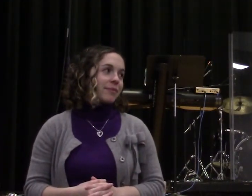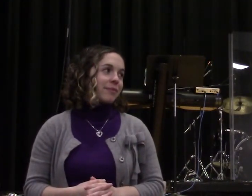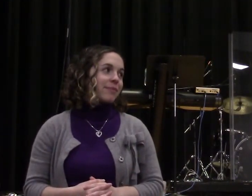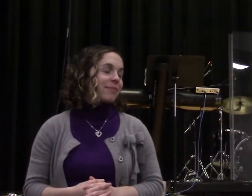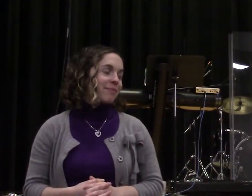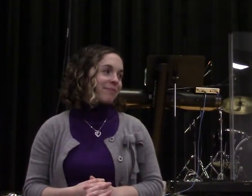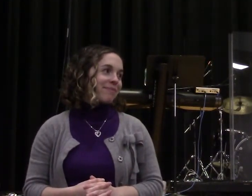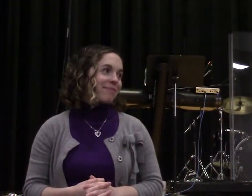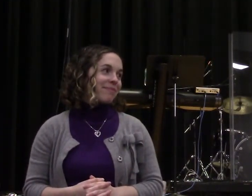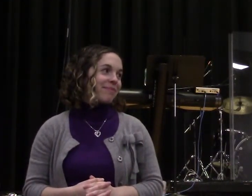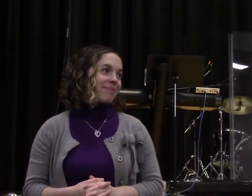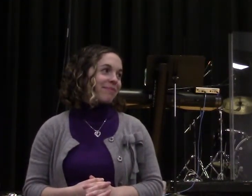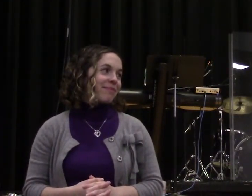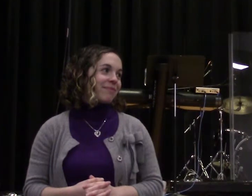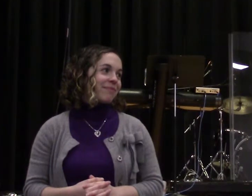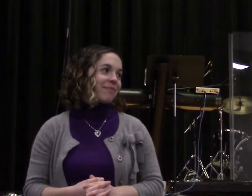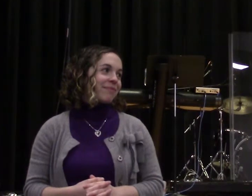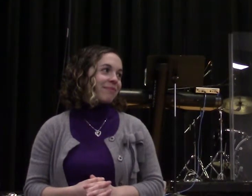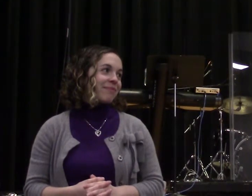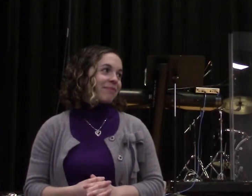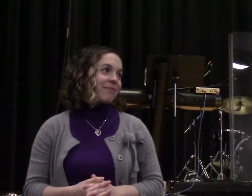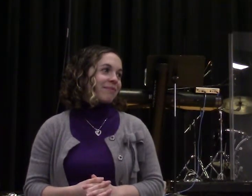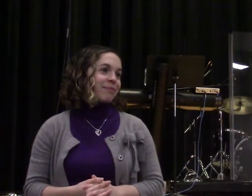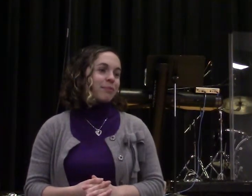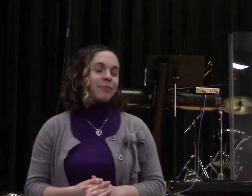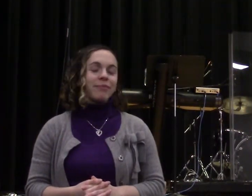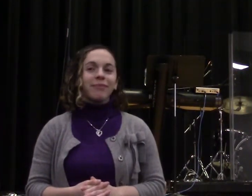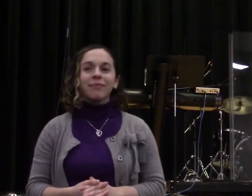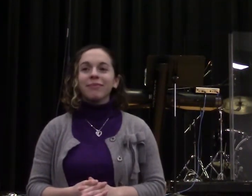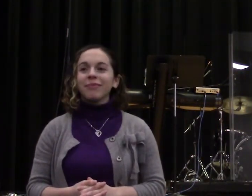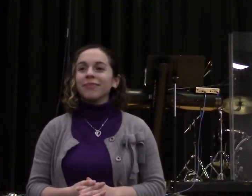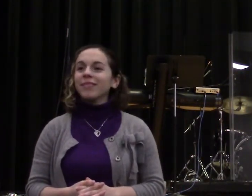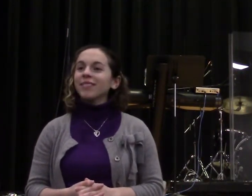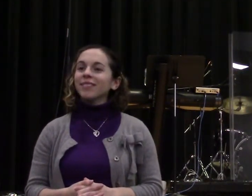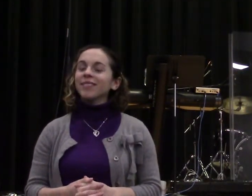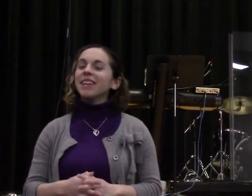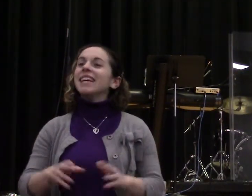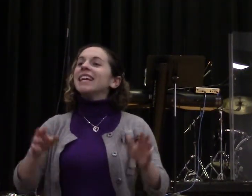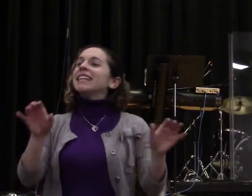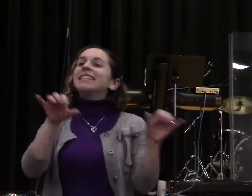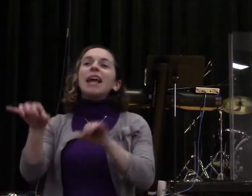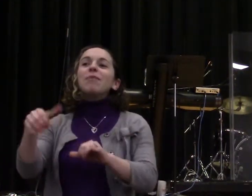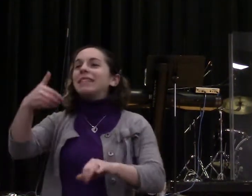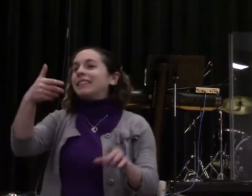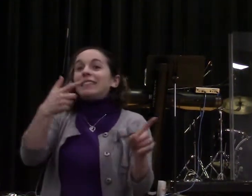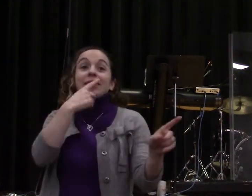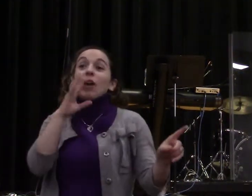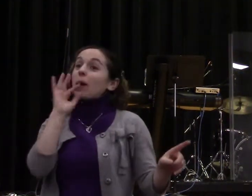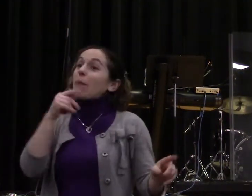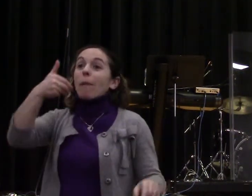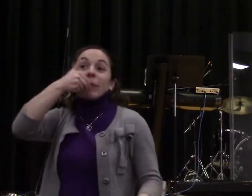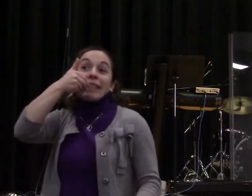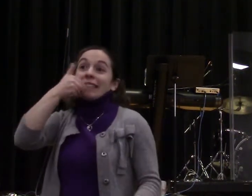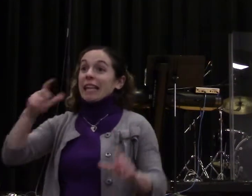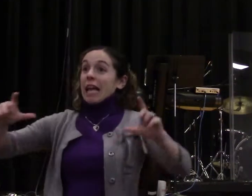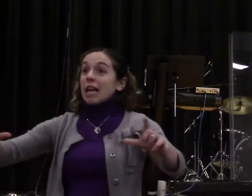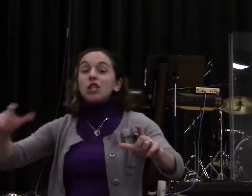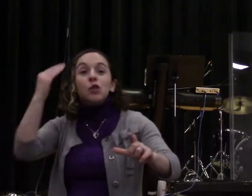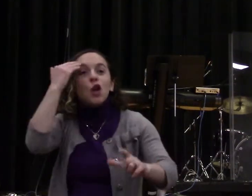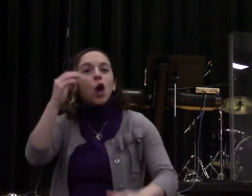anchovy will swim through every piece of pizza, and it will put this vile, disgusting, demonic taste and